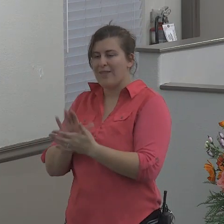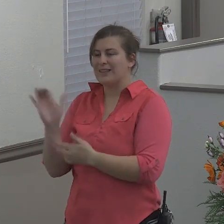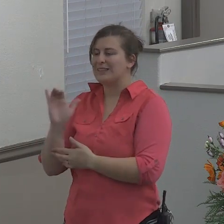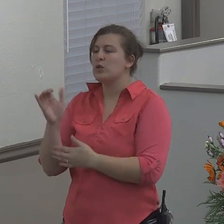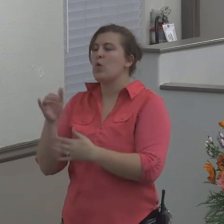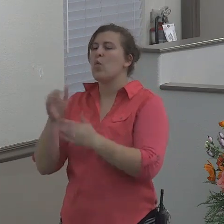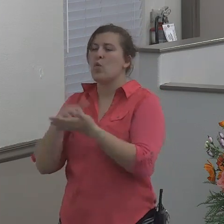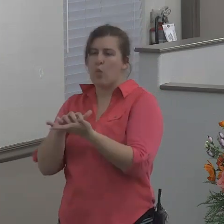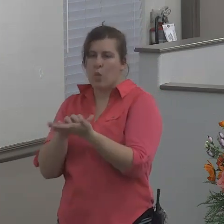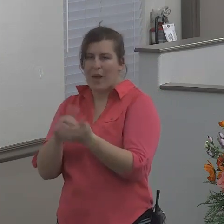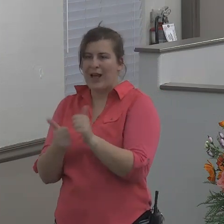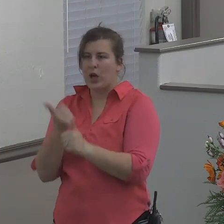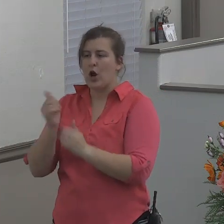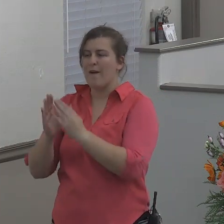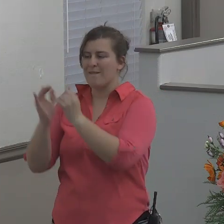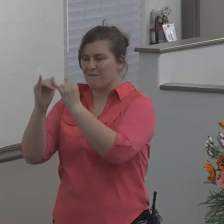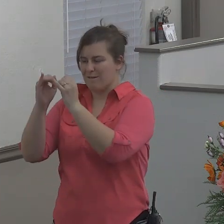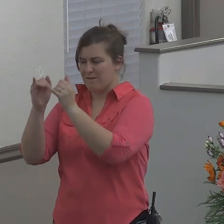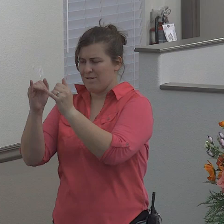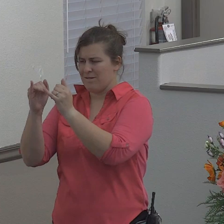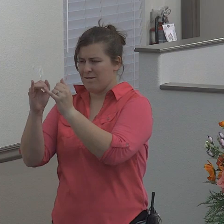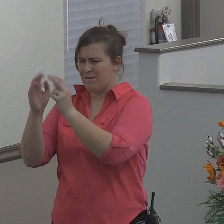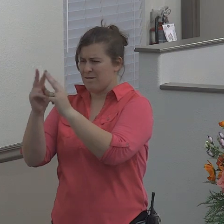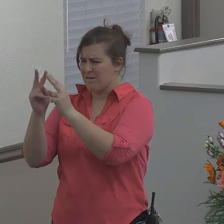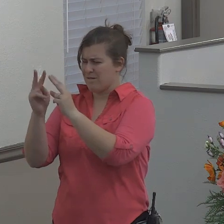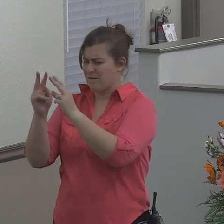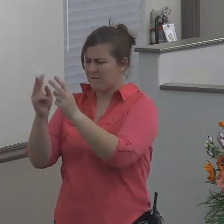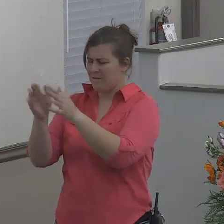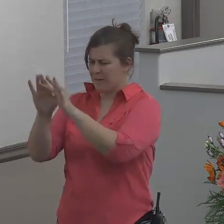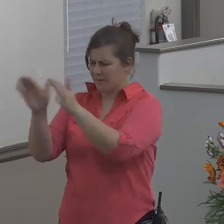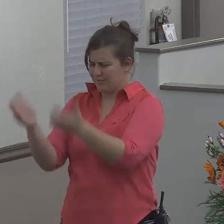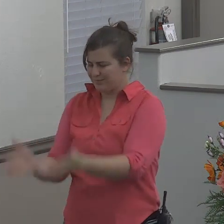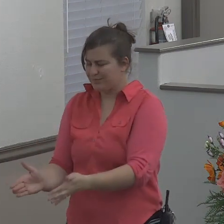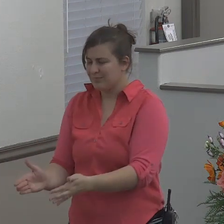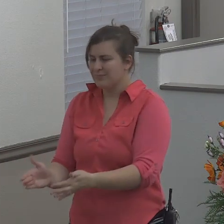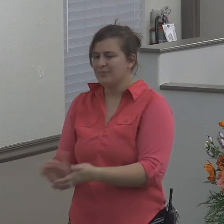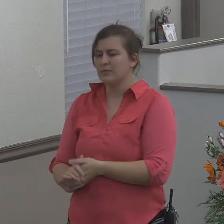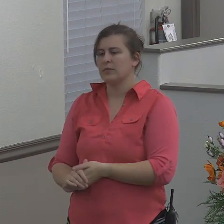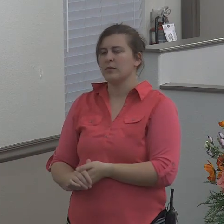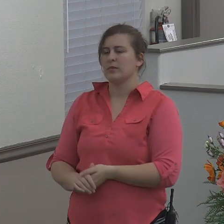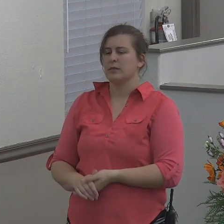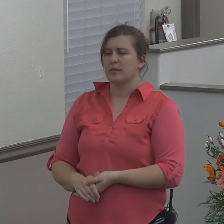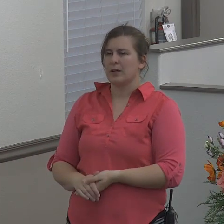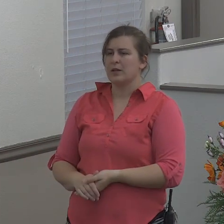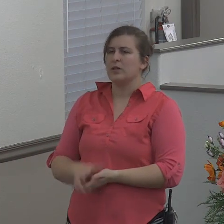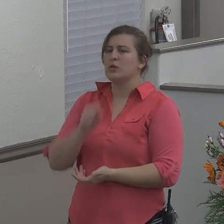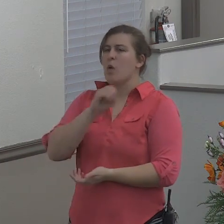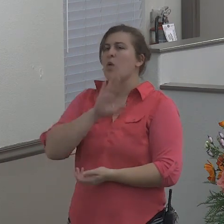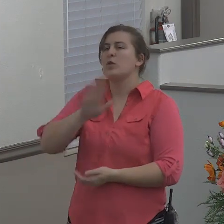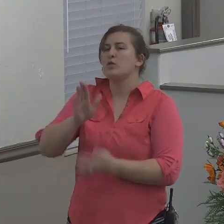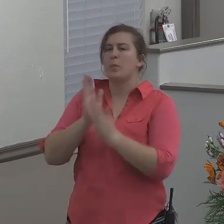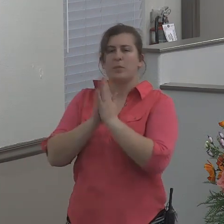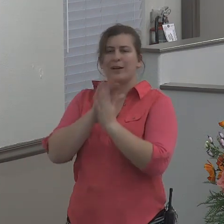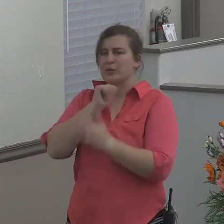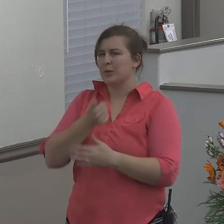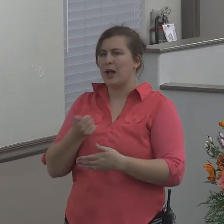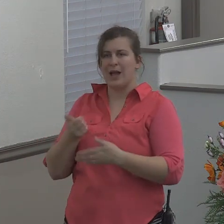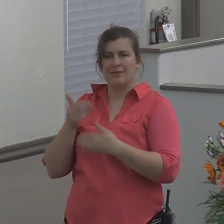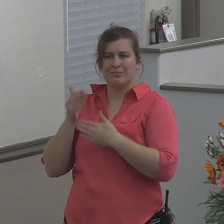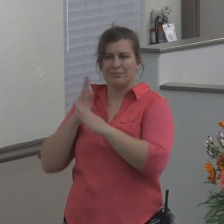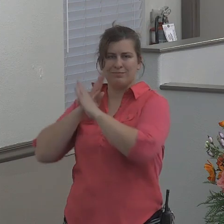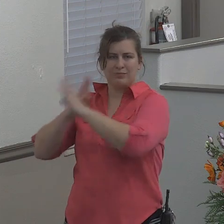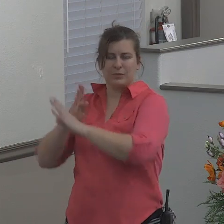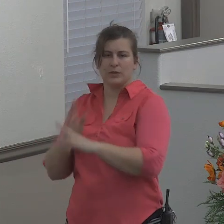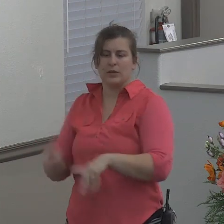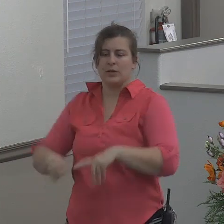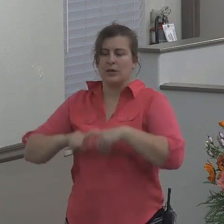vessel, and as being heirs together of the grace of life, that your prayers be not hindered. Brenda and